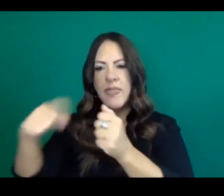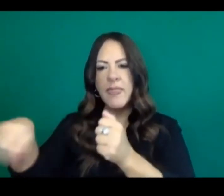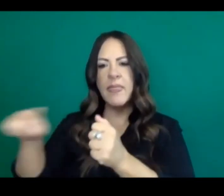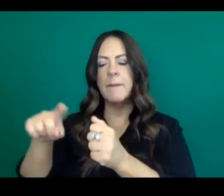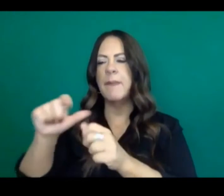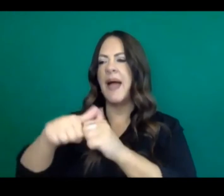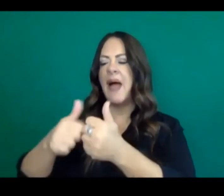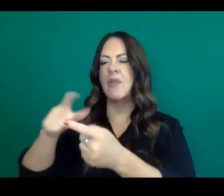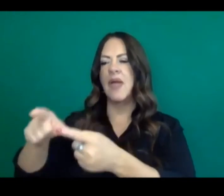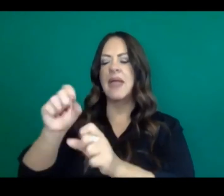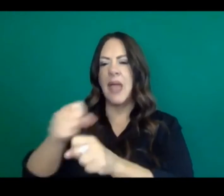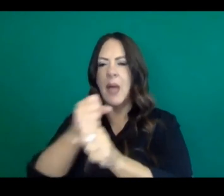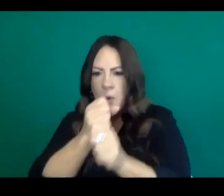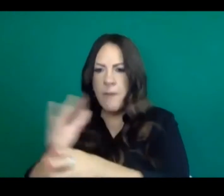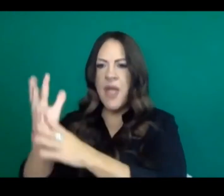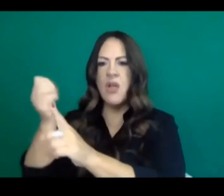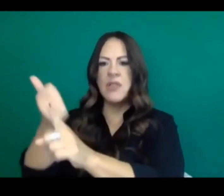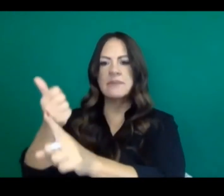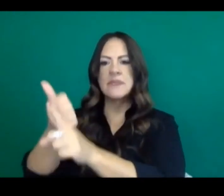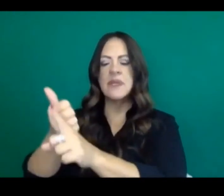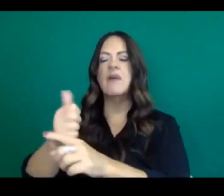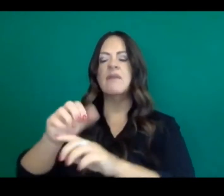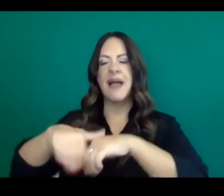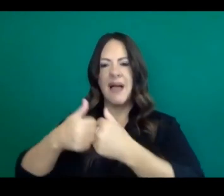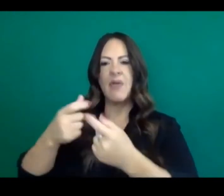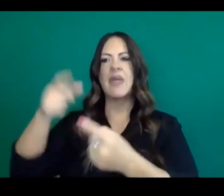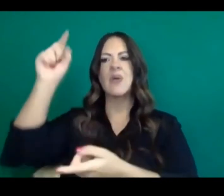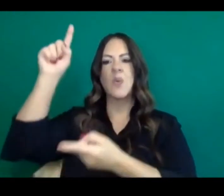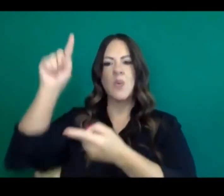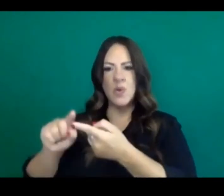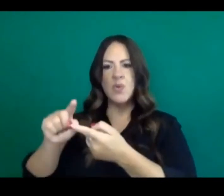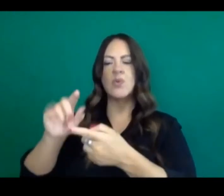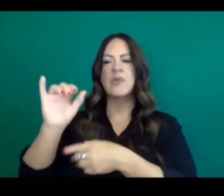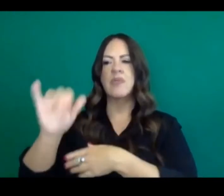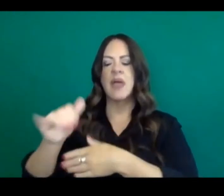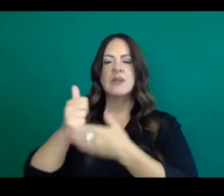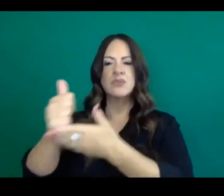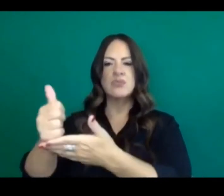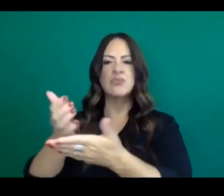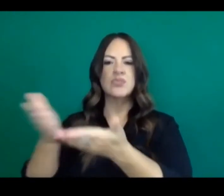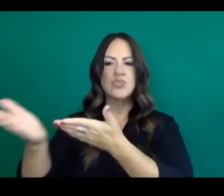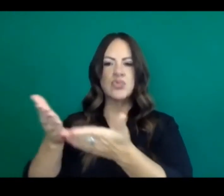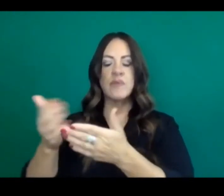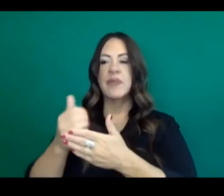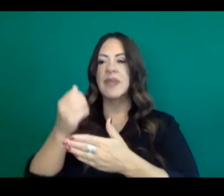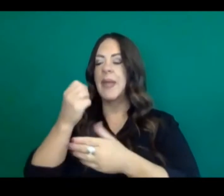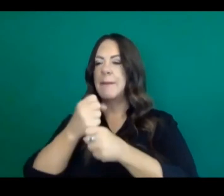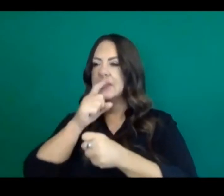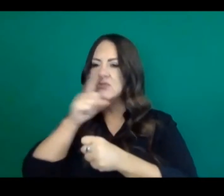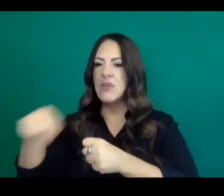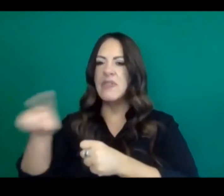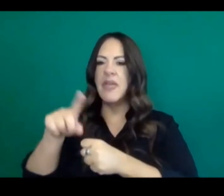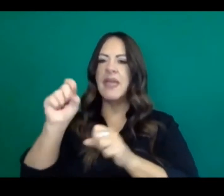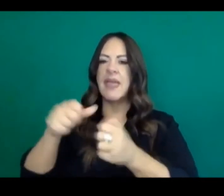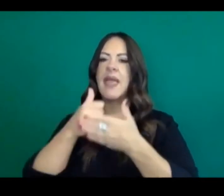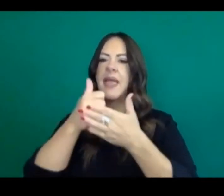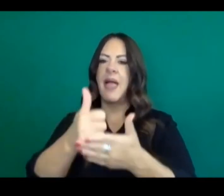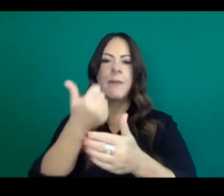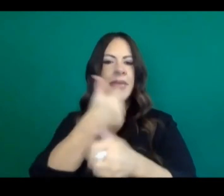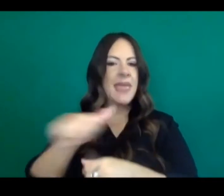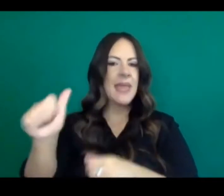really be prepared as we have been in the healthcare delivery system to serve anyone who becomes sick enough to need that level of care.